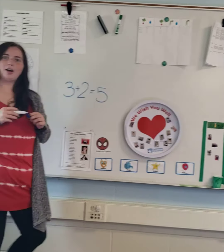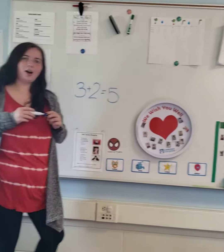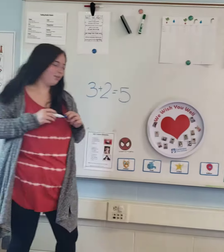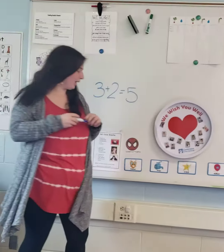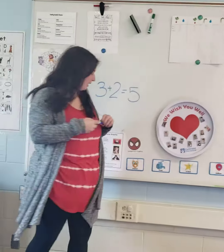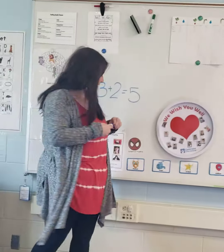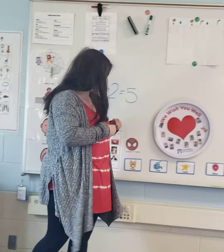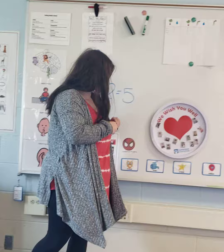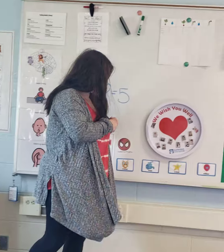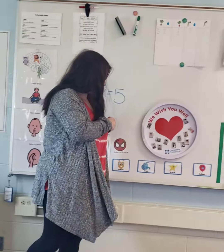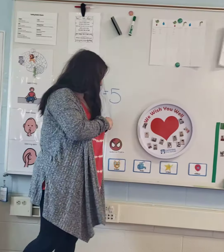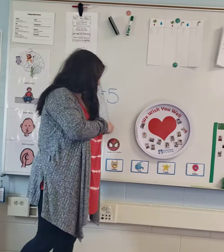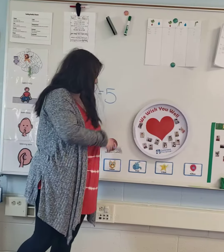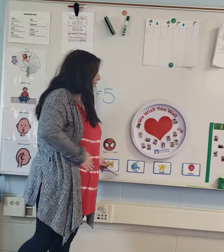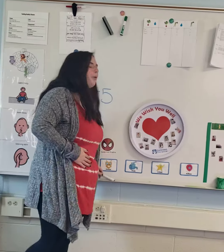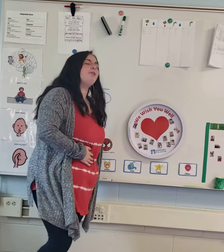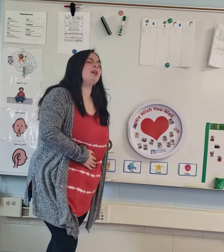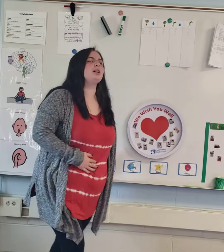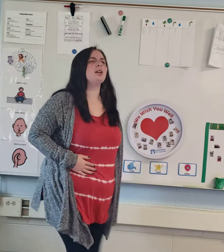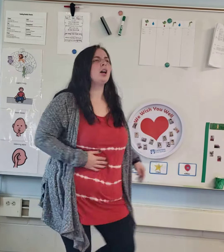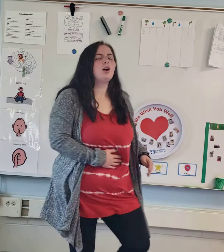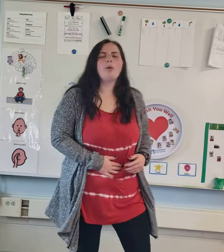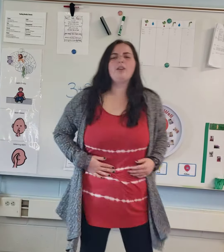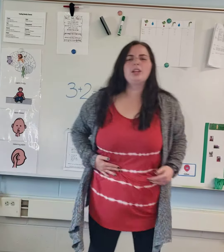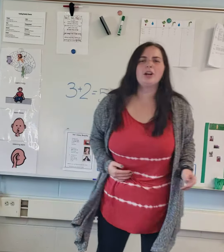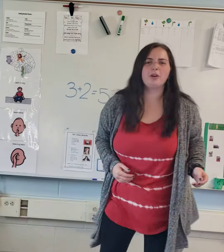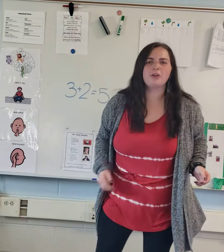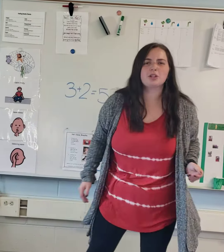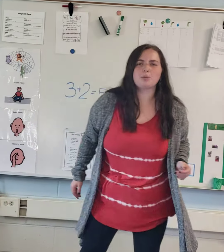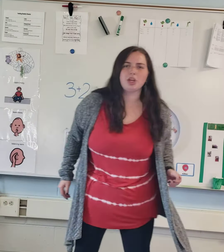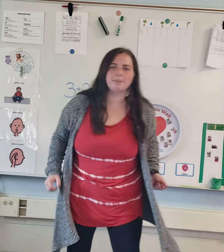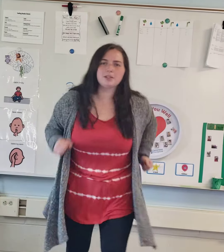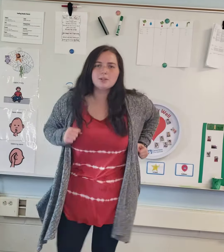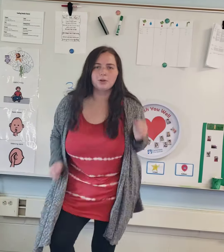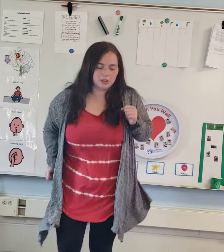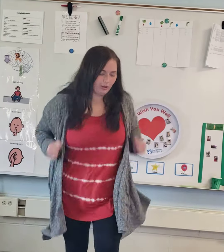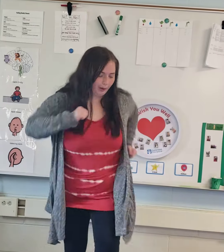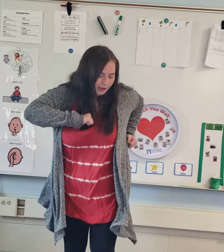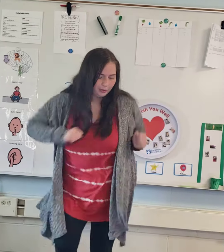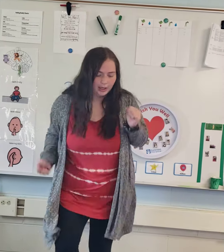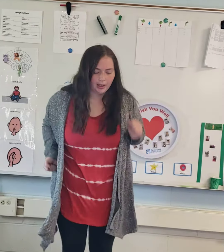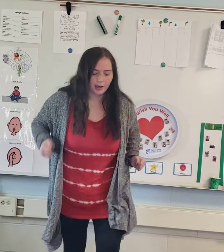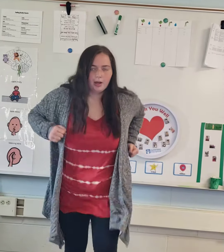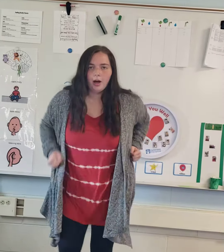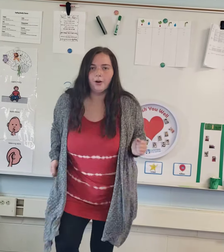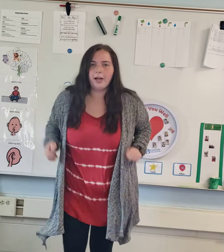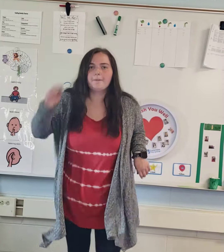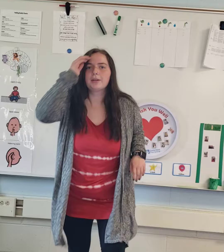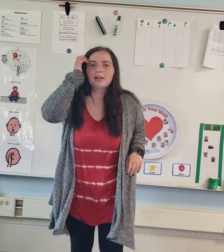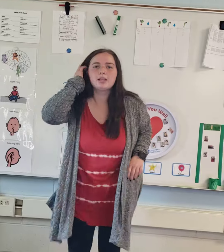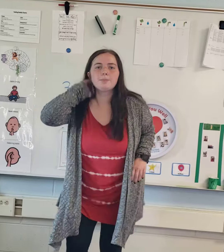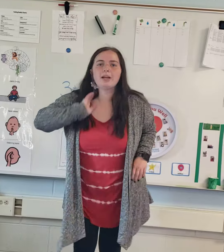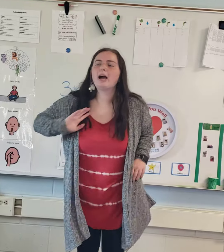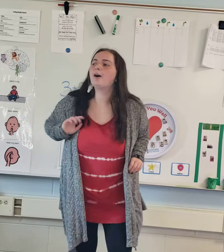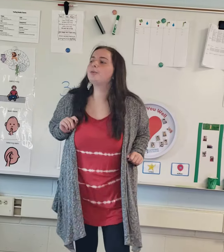All right, let's try that again. So now we're hungry for some chips. Let's go to the chip aisle. Ready? All right, let's pick out